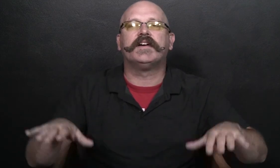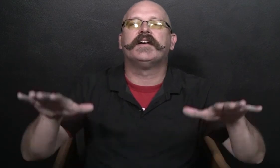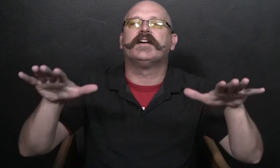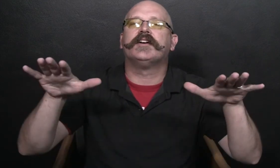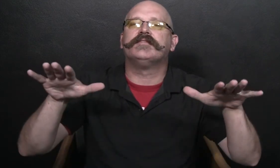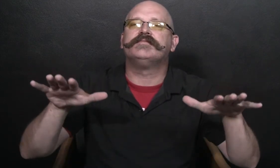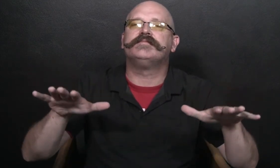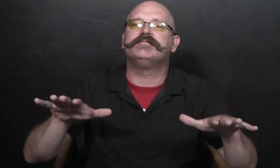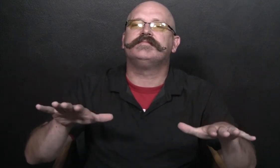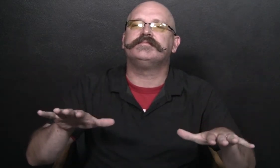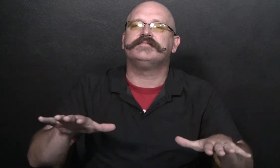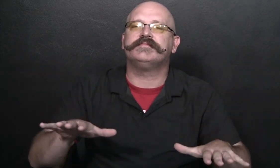Calm